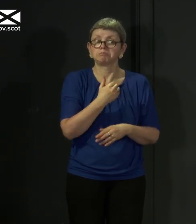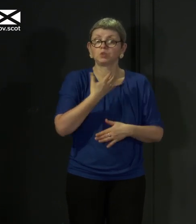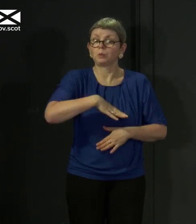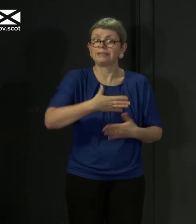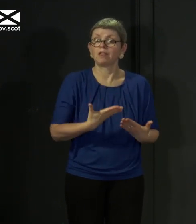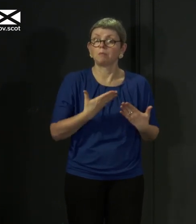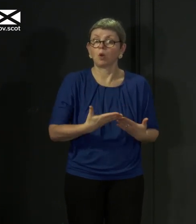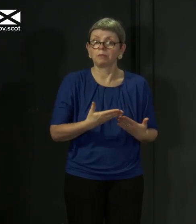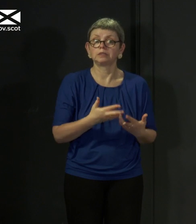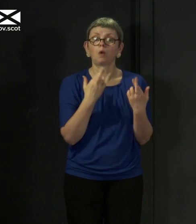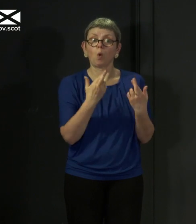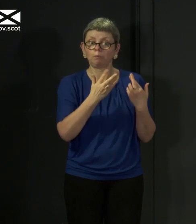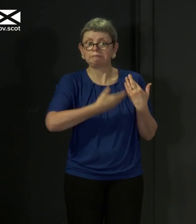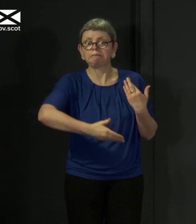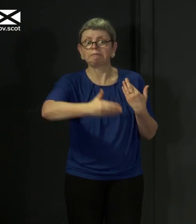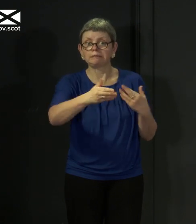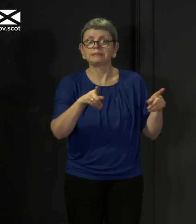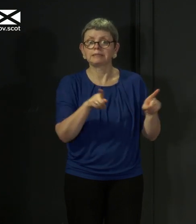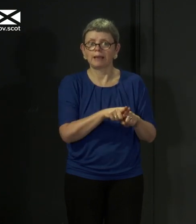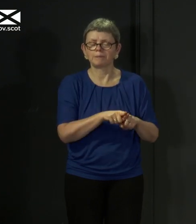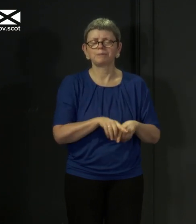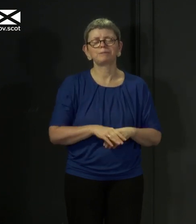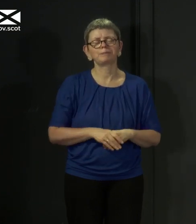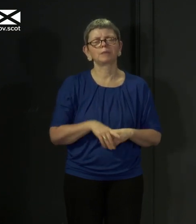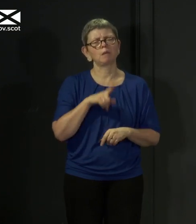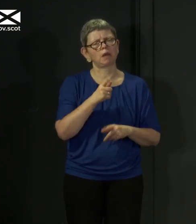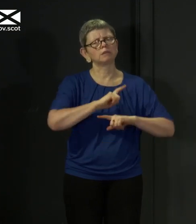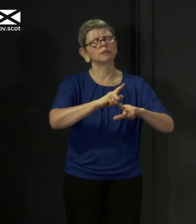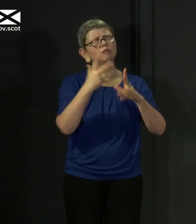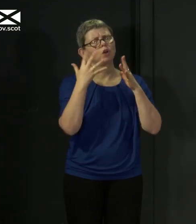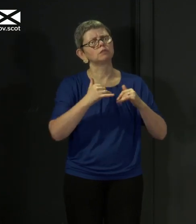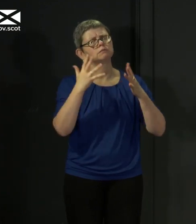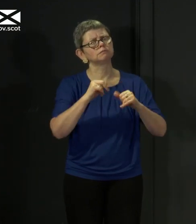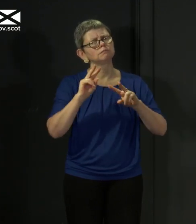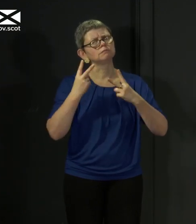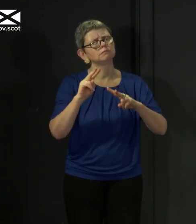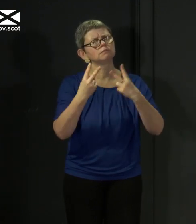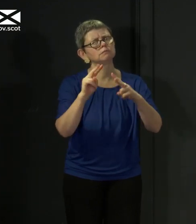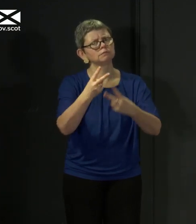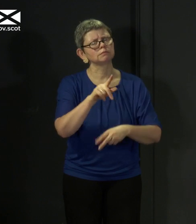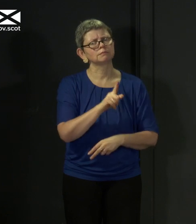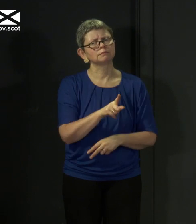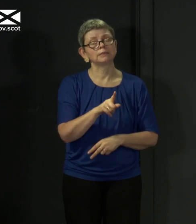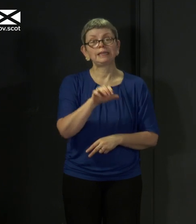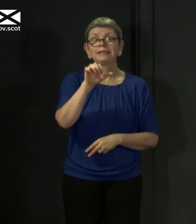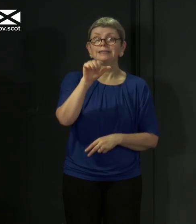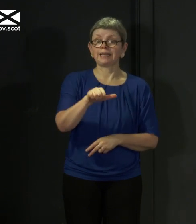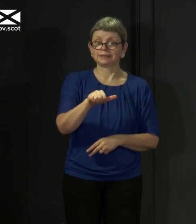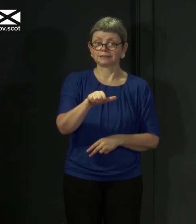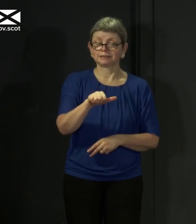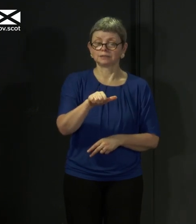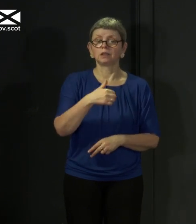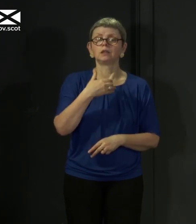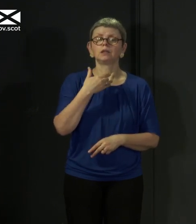to monitor this going forward. My last point is this. Yes, we need to make sure that our NHS